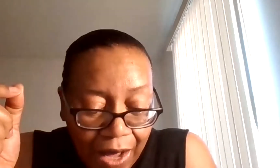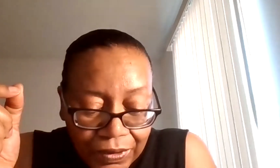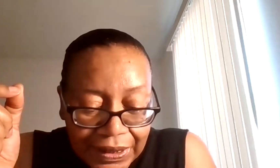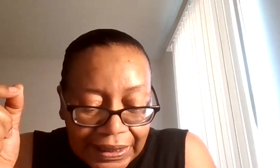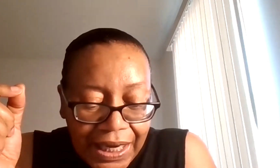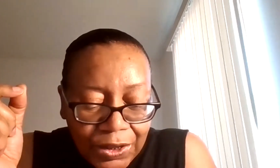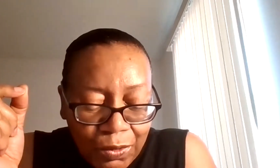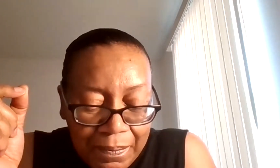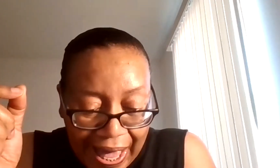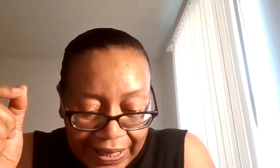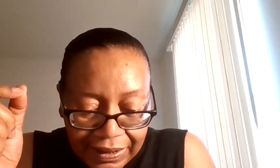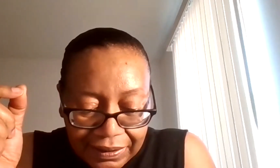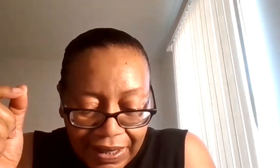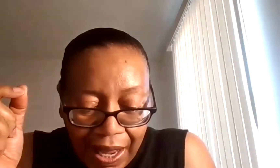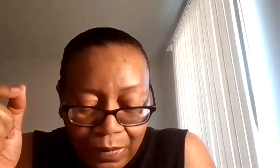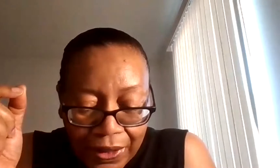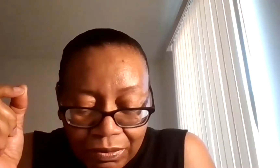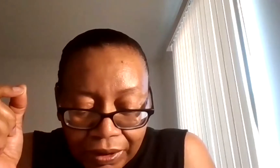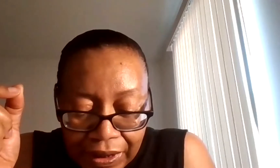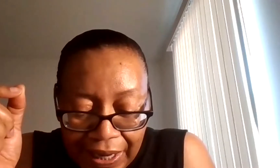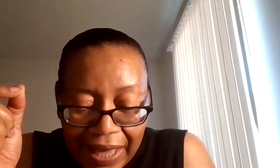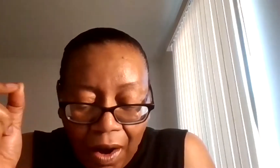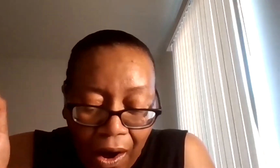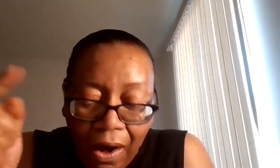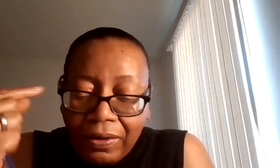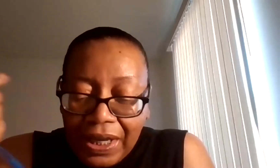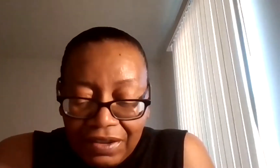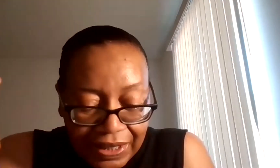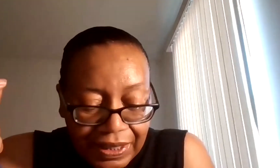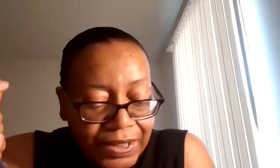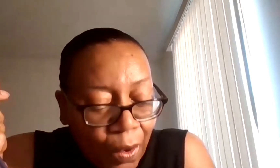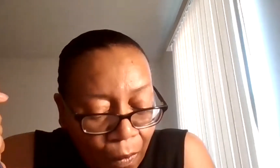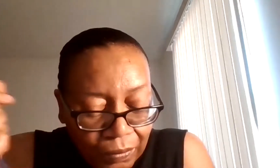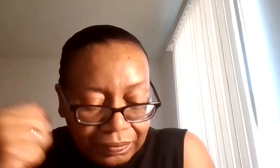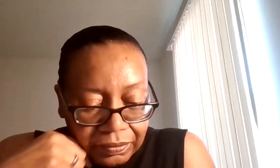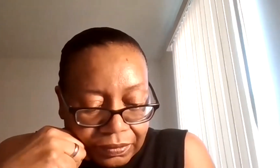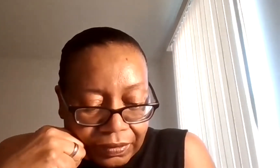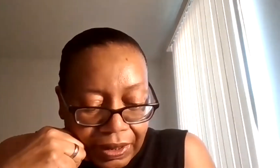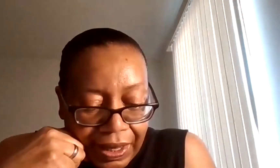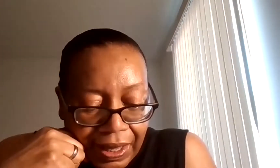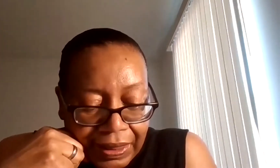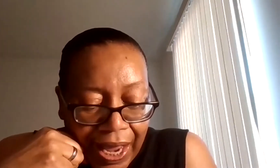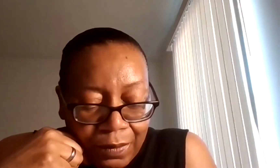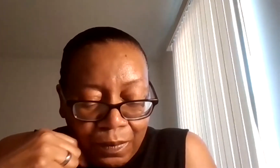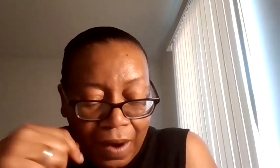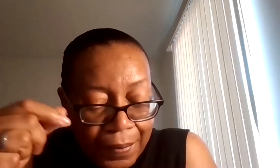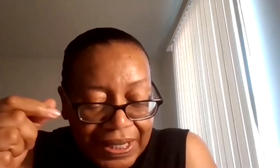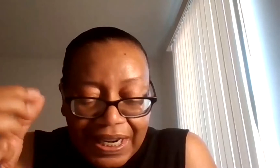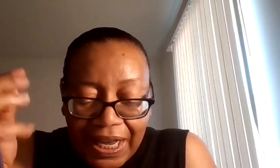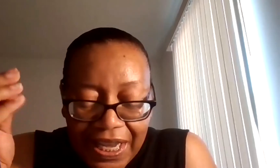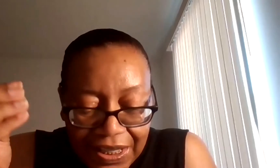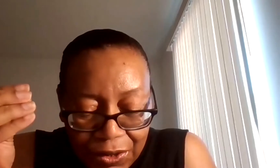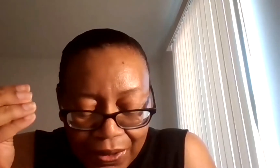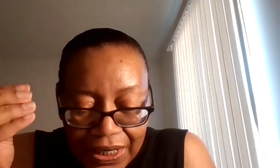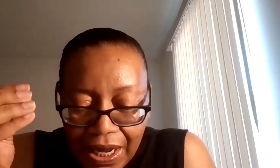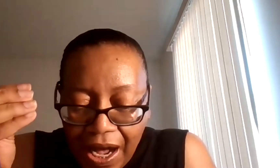profoundly traumatic. And when you look at all the events as a whole. They represent